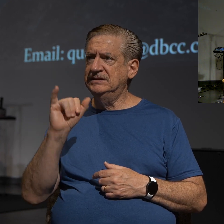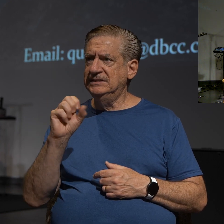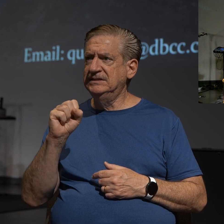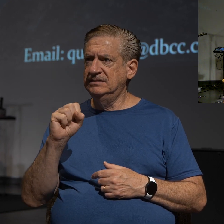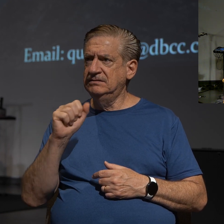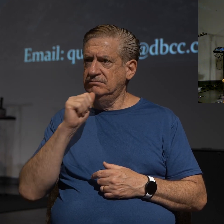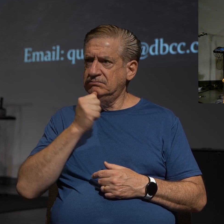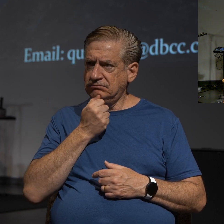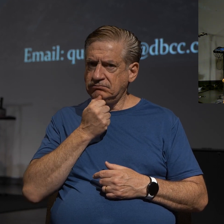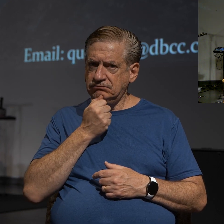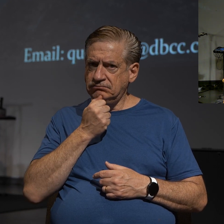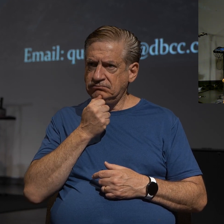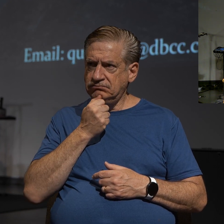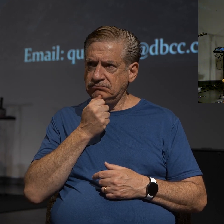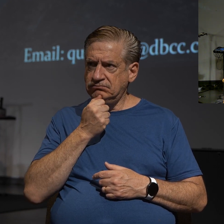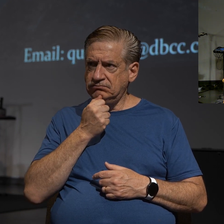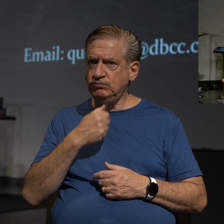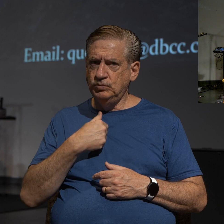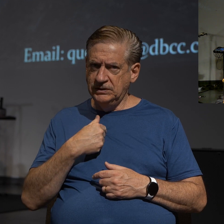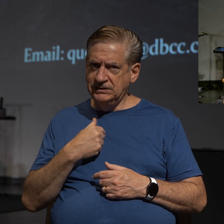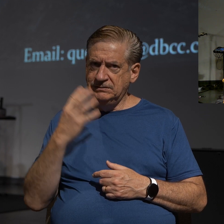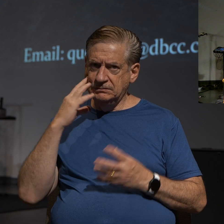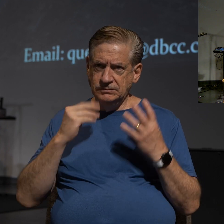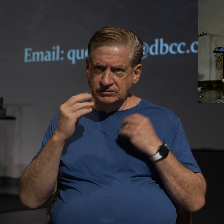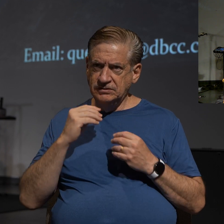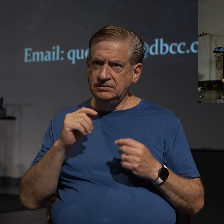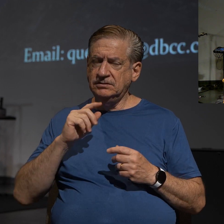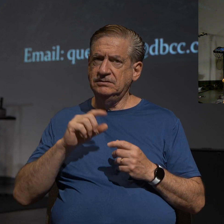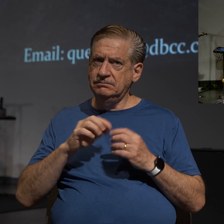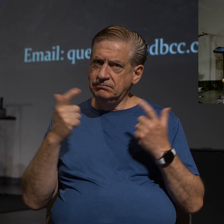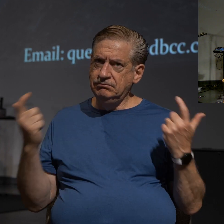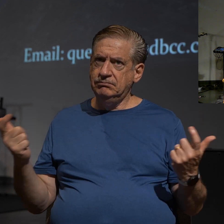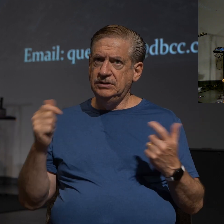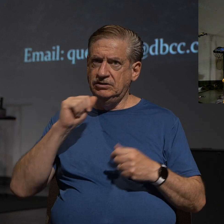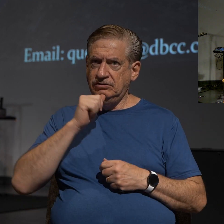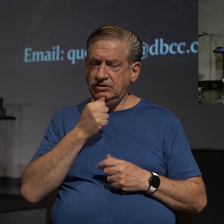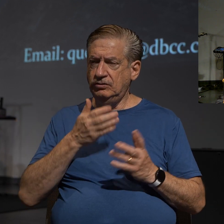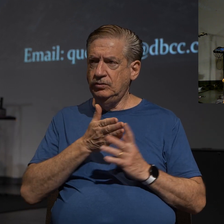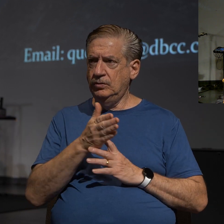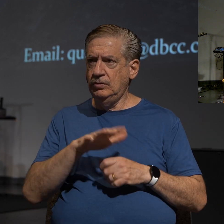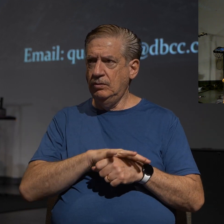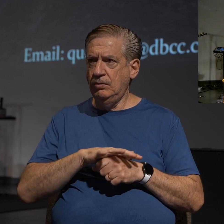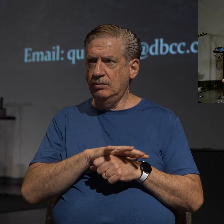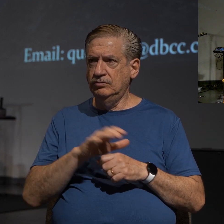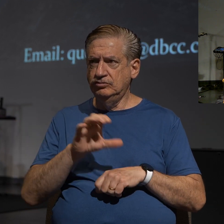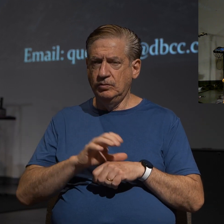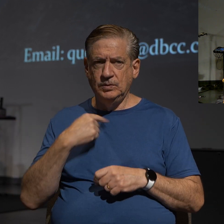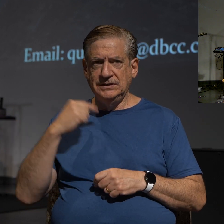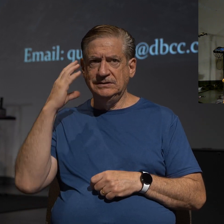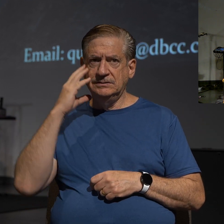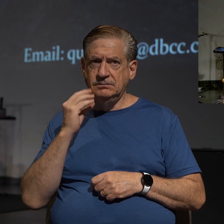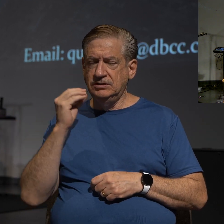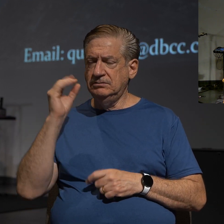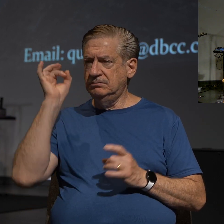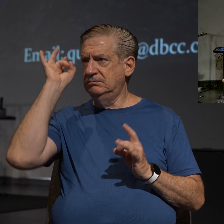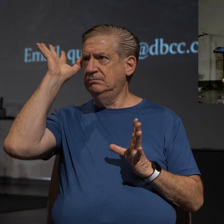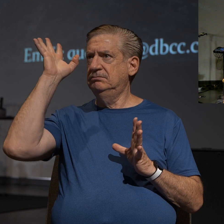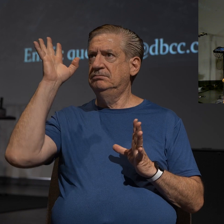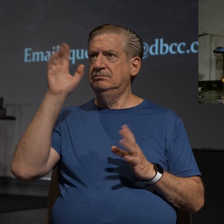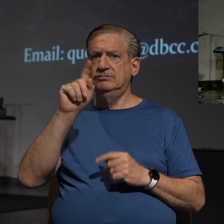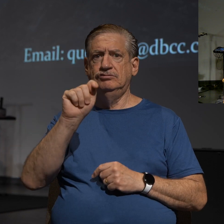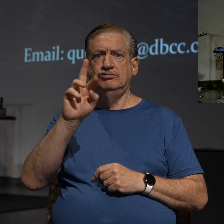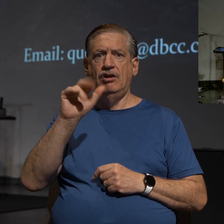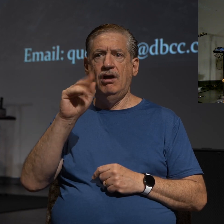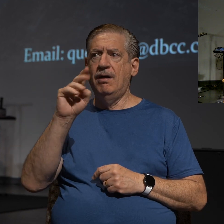We experience significant hurt through our local church. We experience some kind of trauma, perhaps